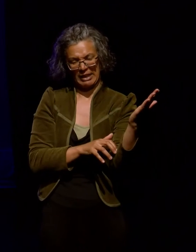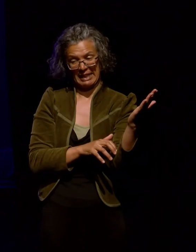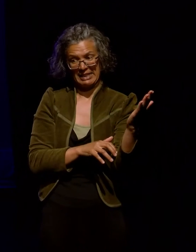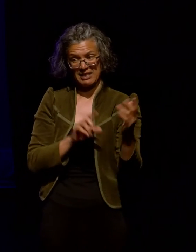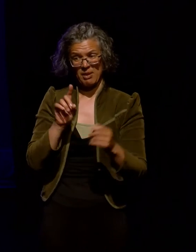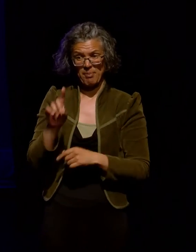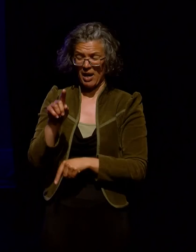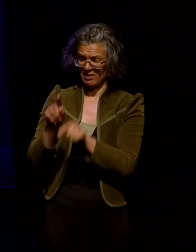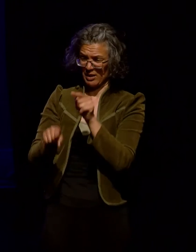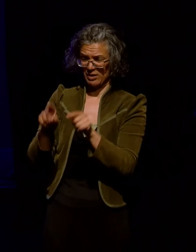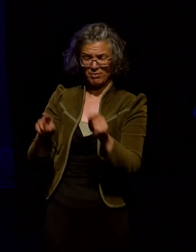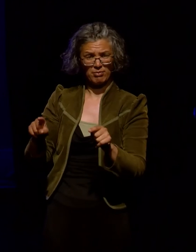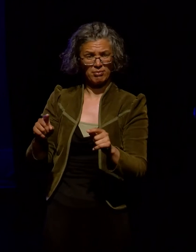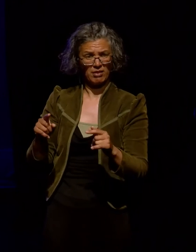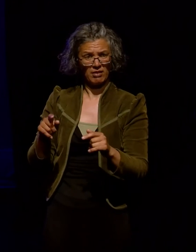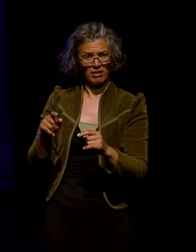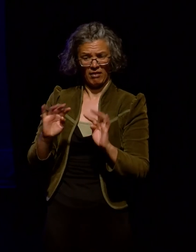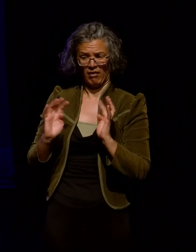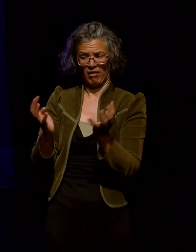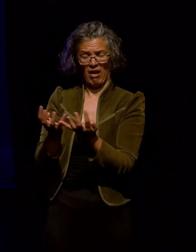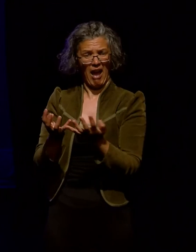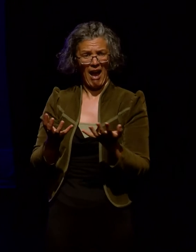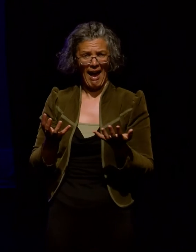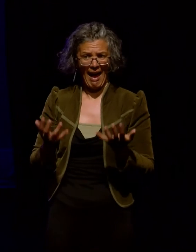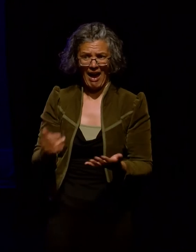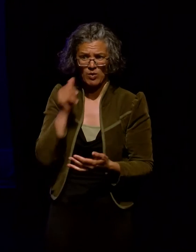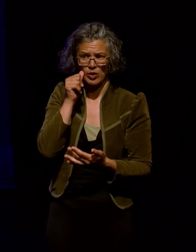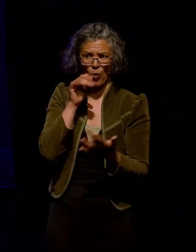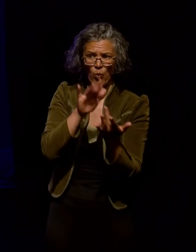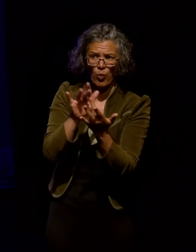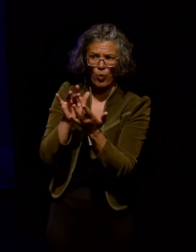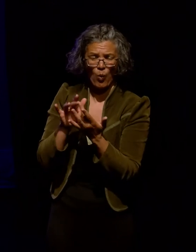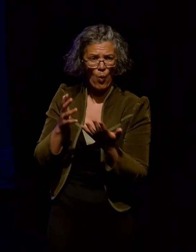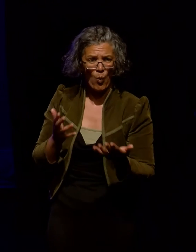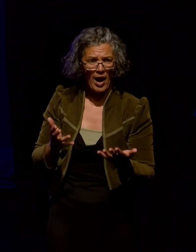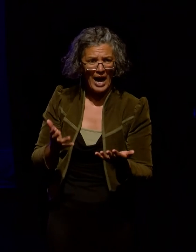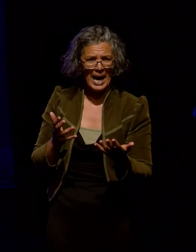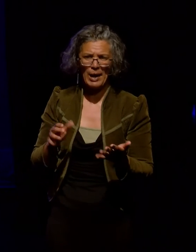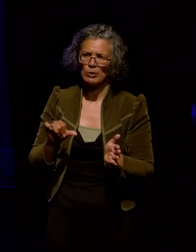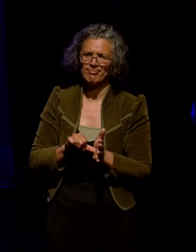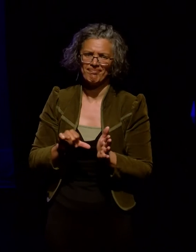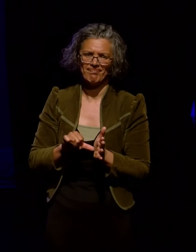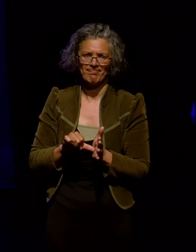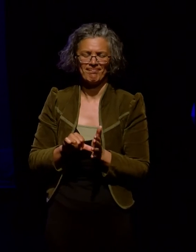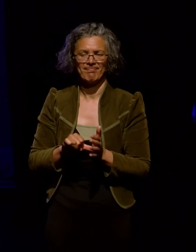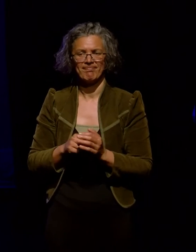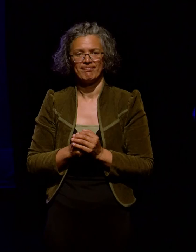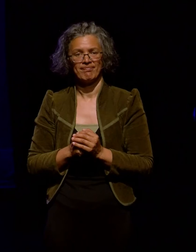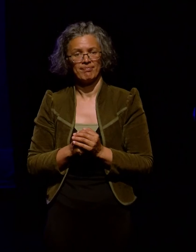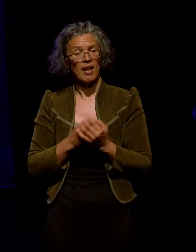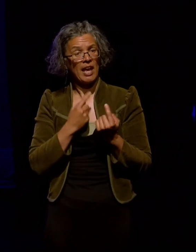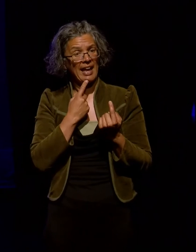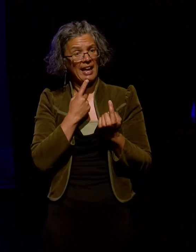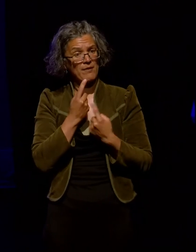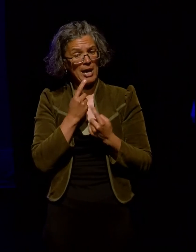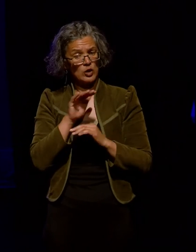audience is so diverse it is sometimes difficult to know how to make contact with the smaller sites. Information